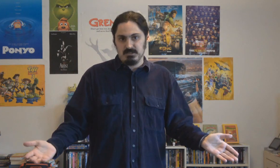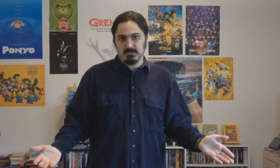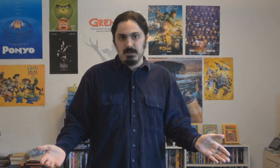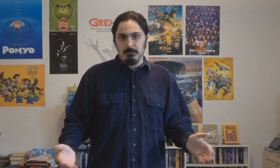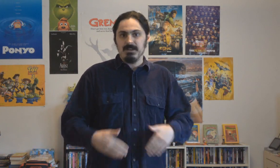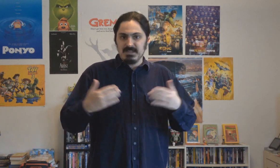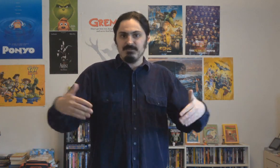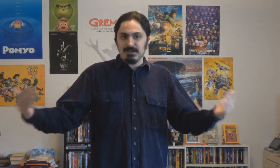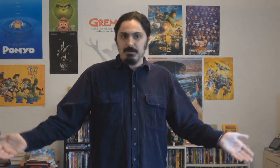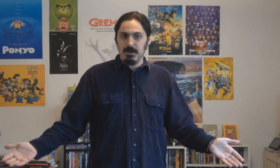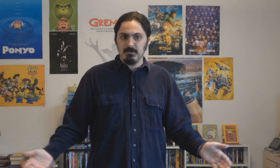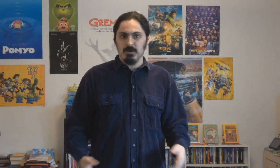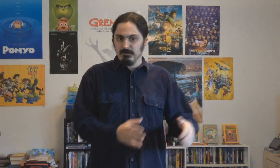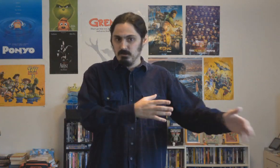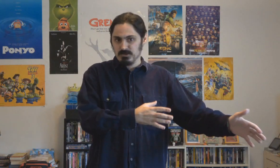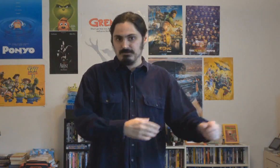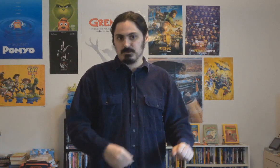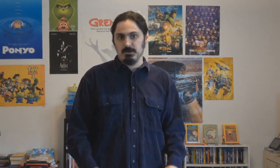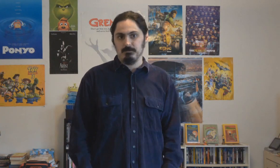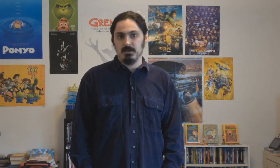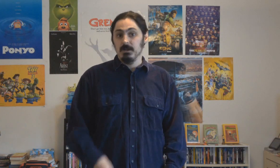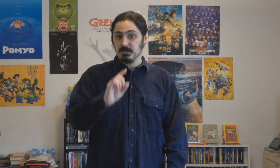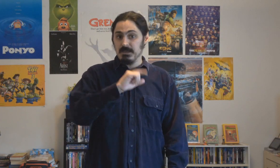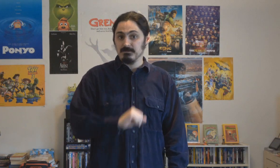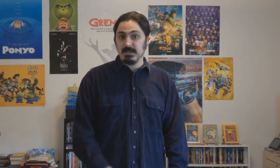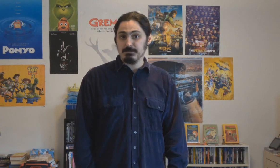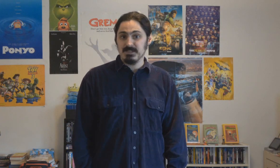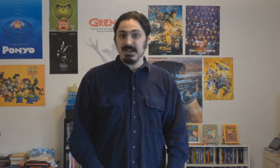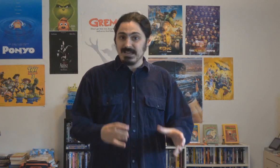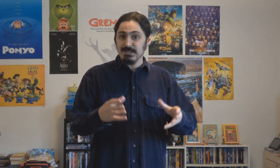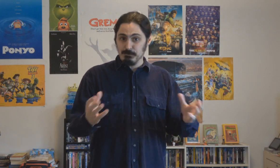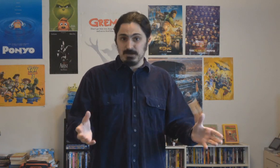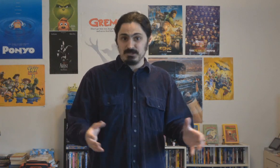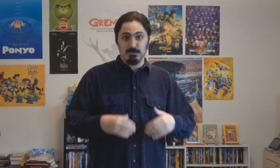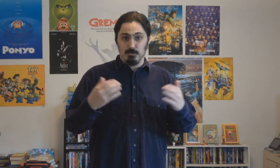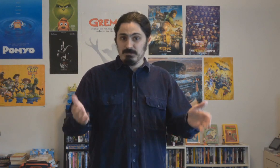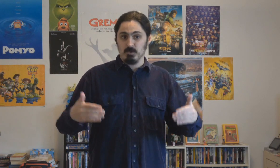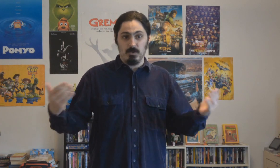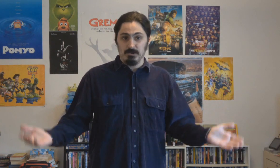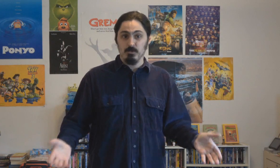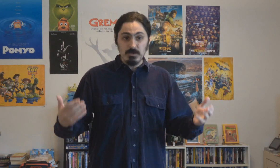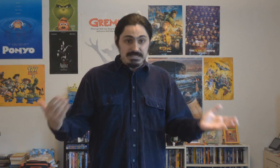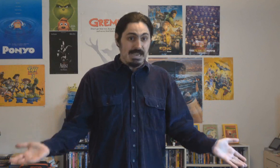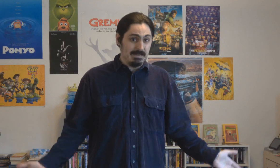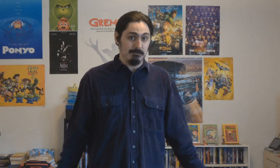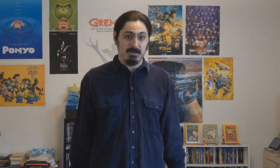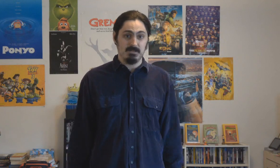scenes, but I tend to forget about him whenever he was off screen. Speaking of slapstick, I got the impression the director or writer really hated Miley's